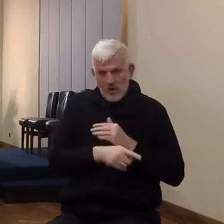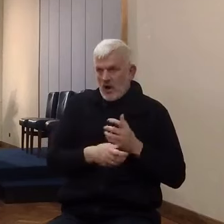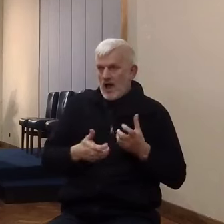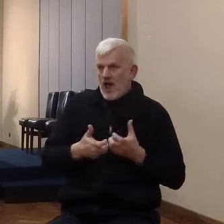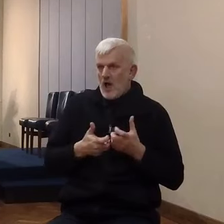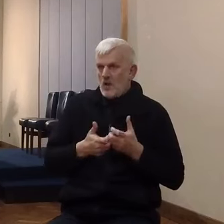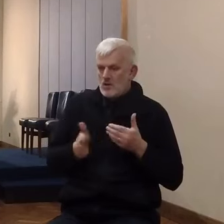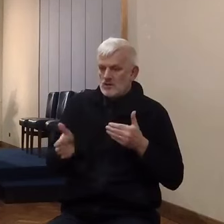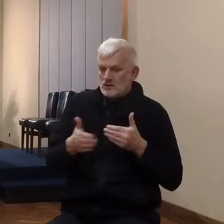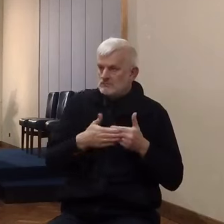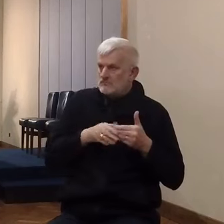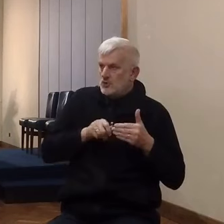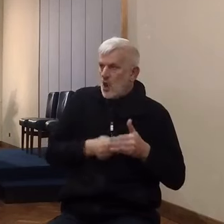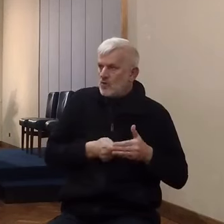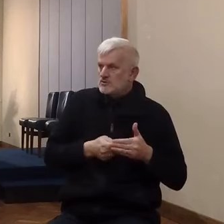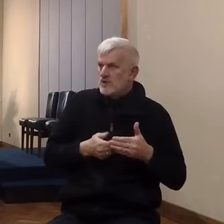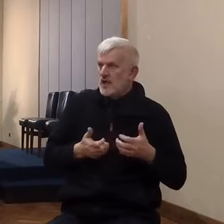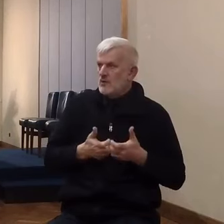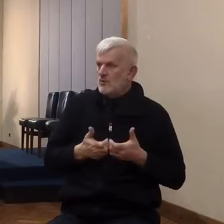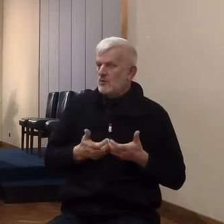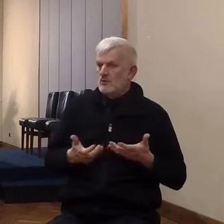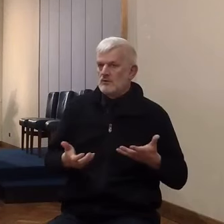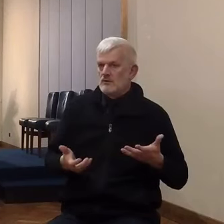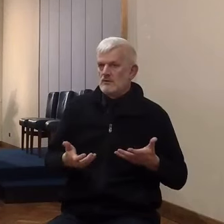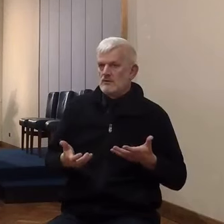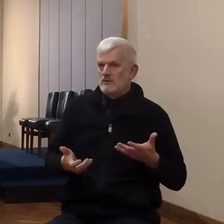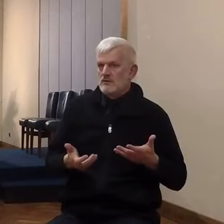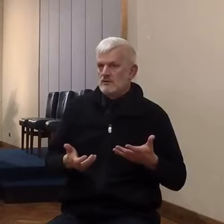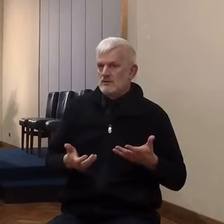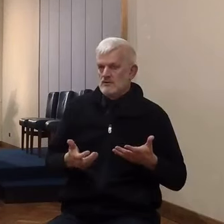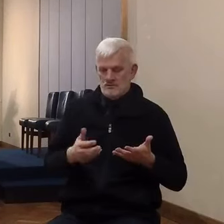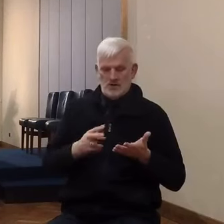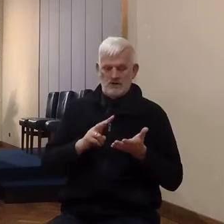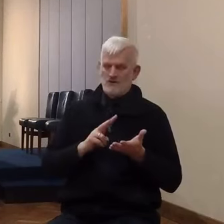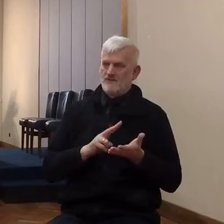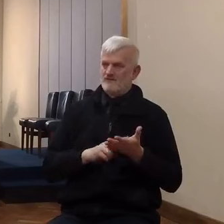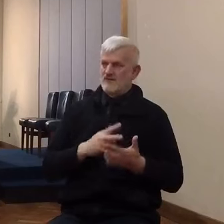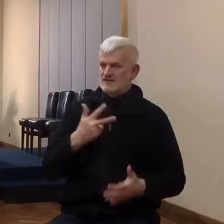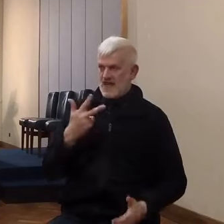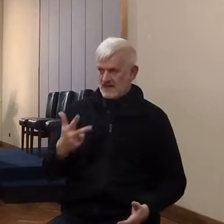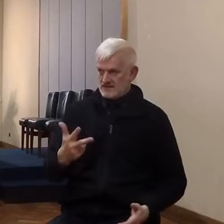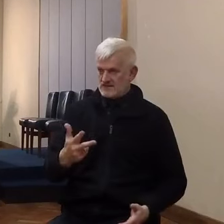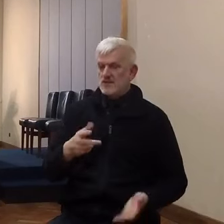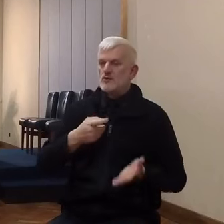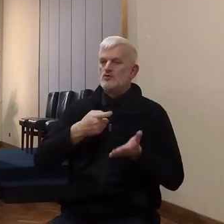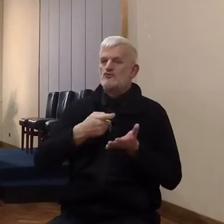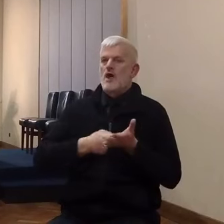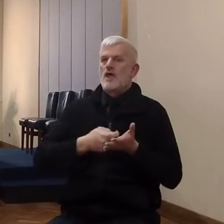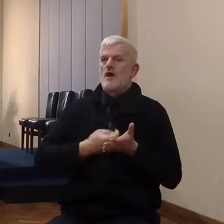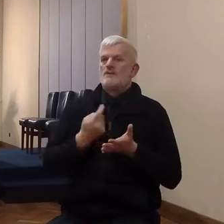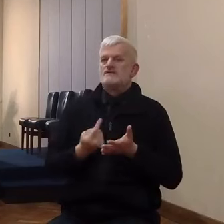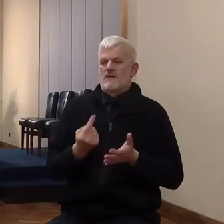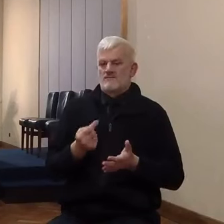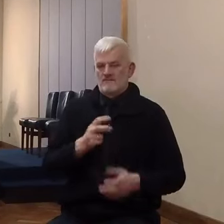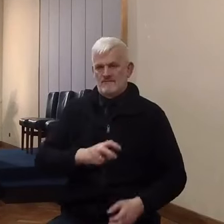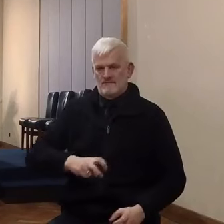But here in verse eight, Rahab comes up to them on the roof, and the word she has to say